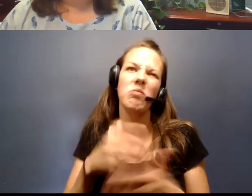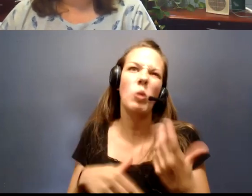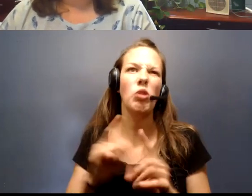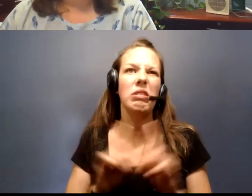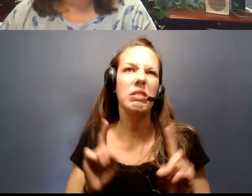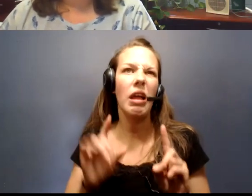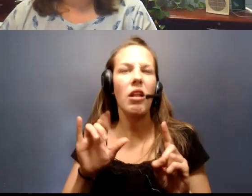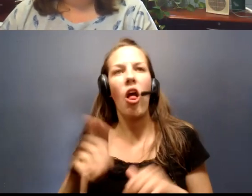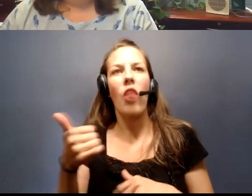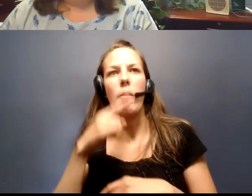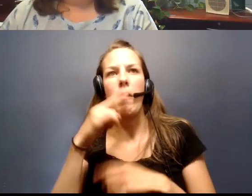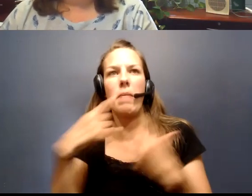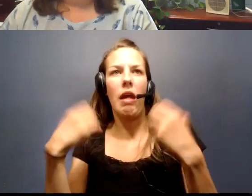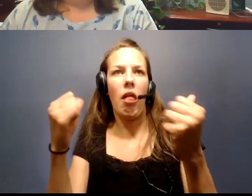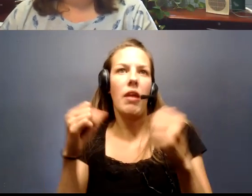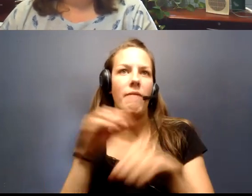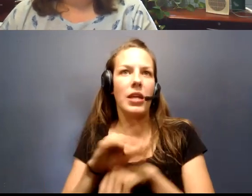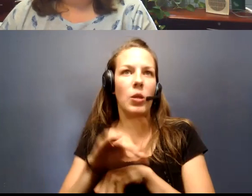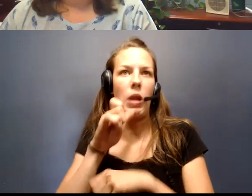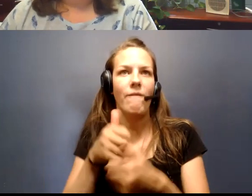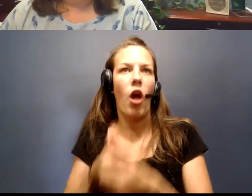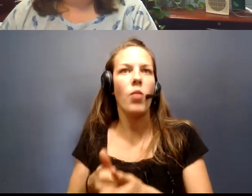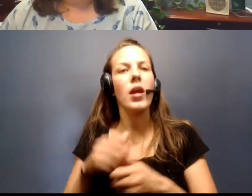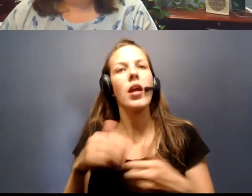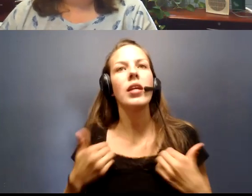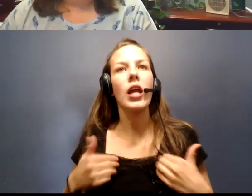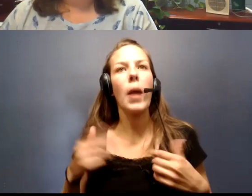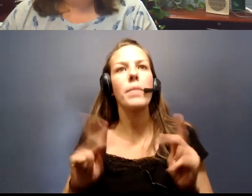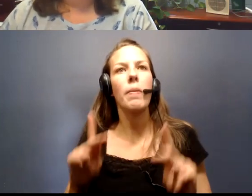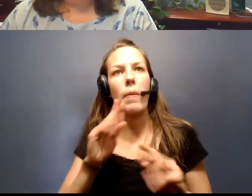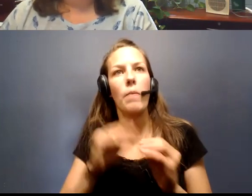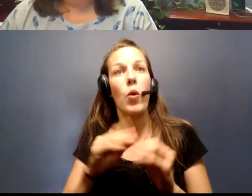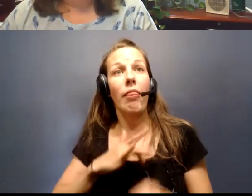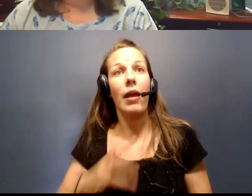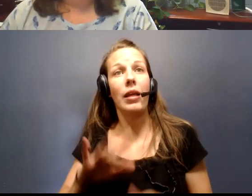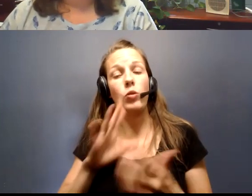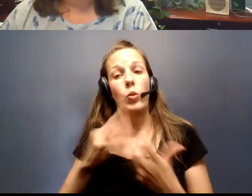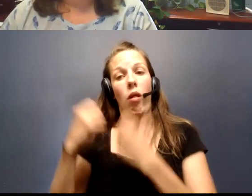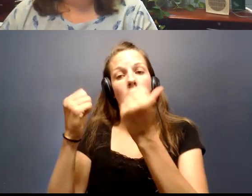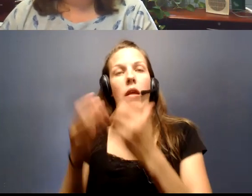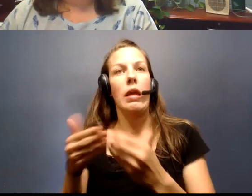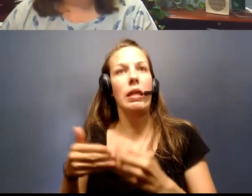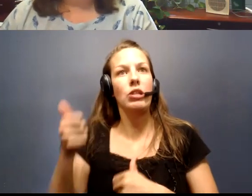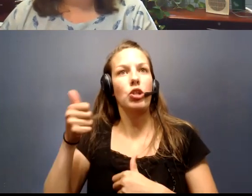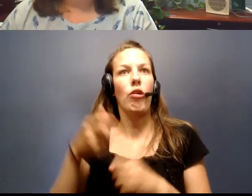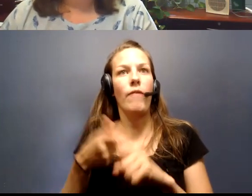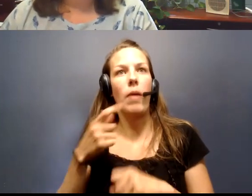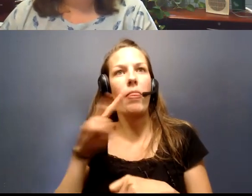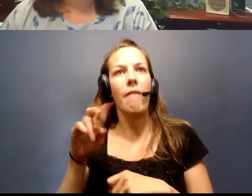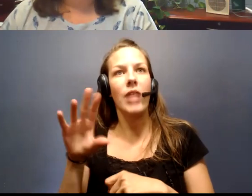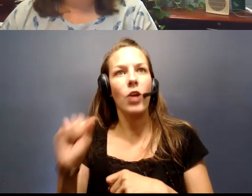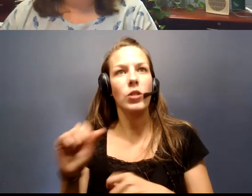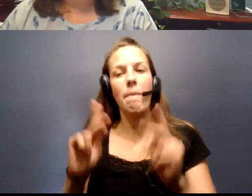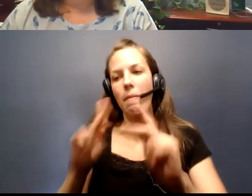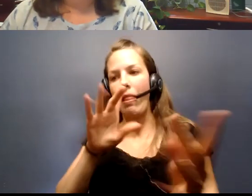other public health advice. While younger people are more likely to recover easily from this virus, the people they come